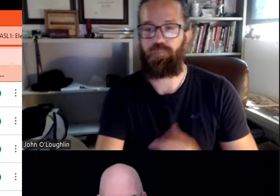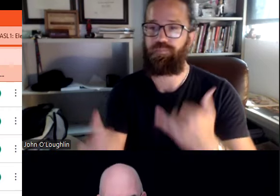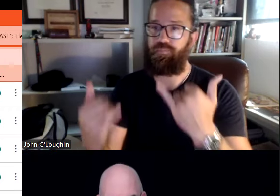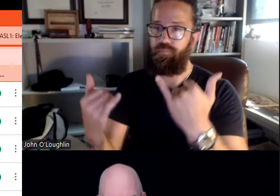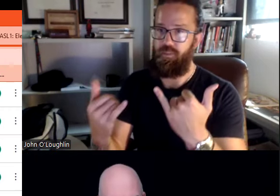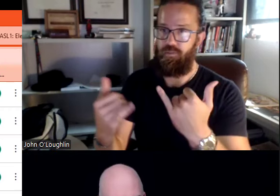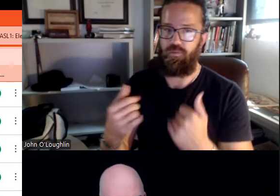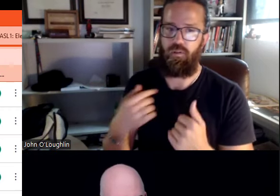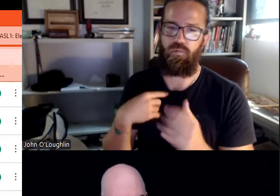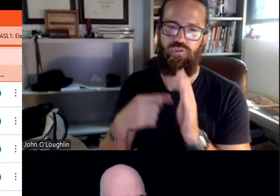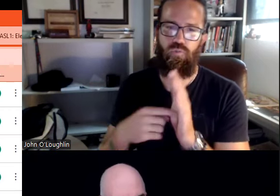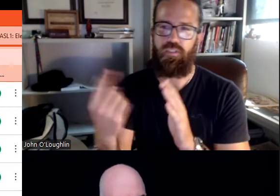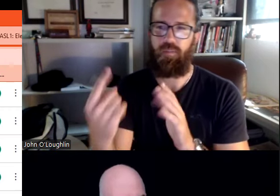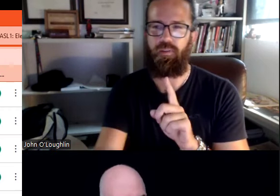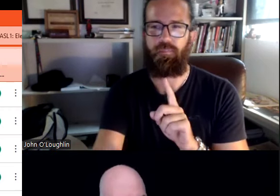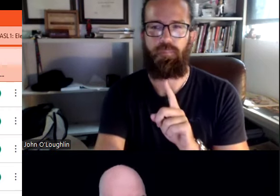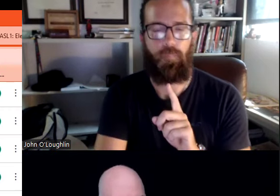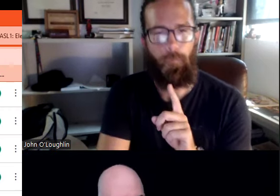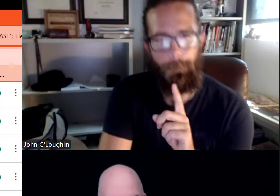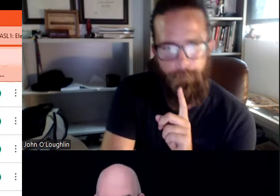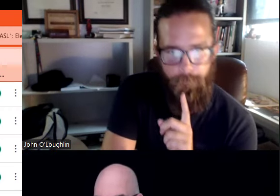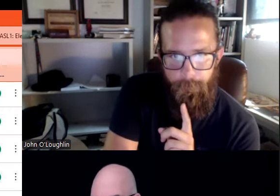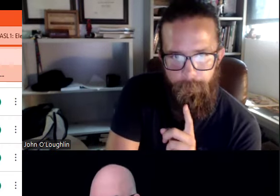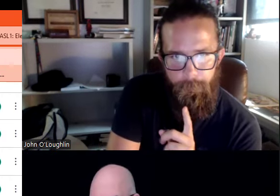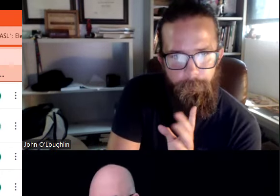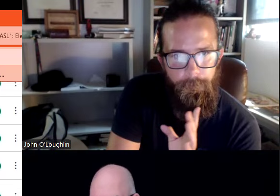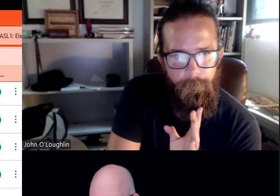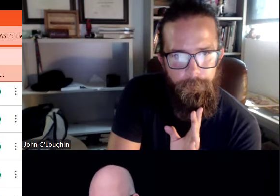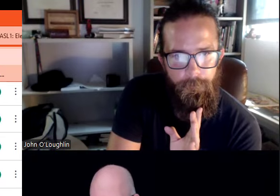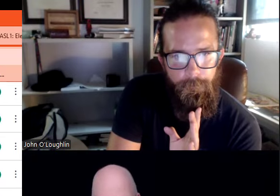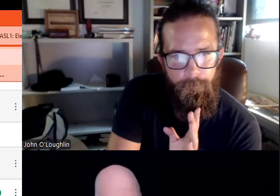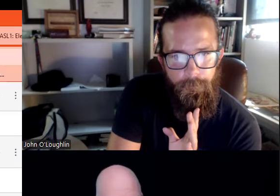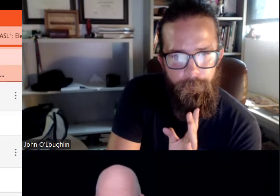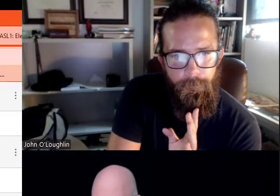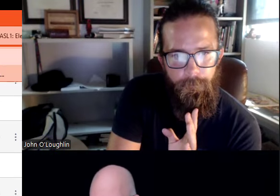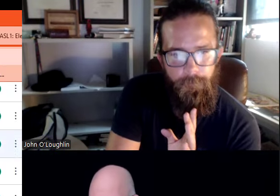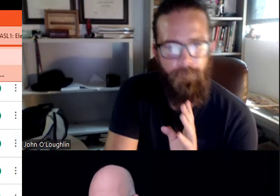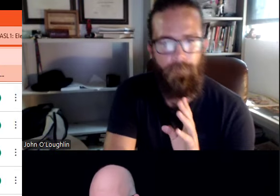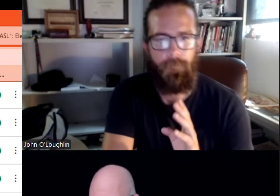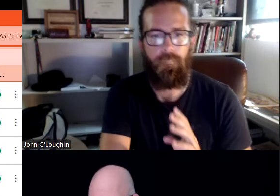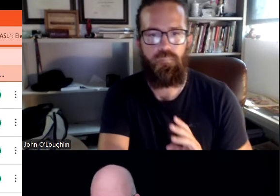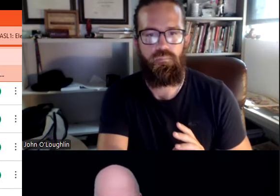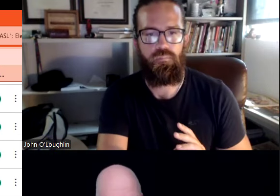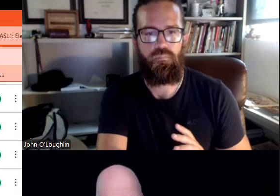Just give me a sec here. Just I'm going to just show you something here.